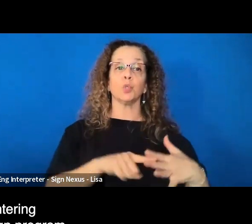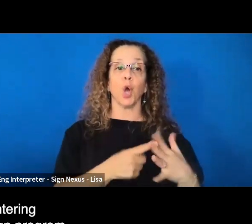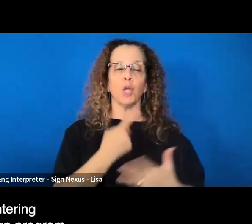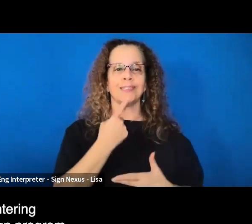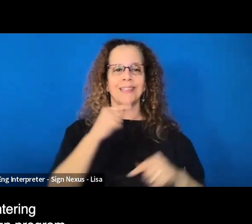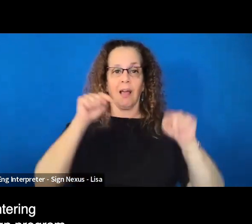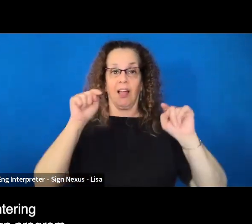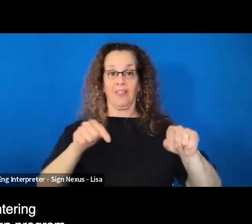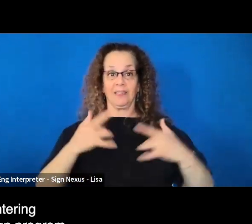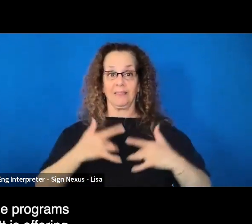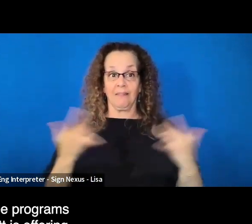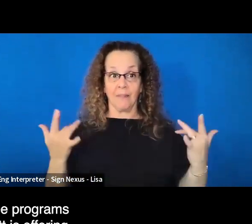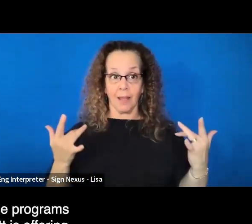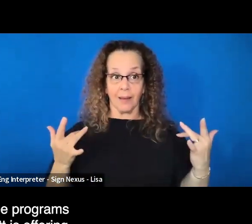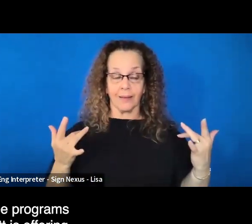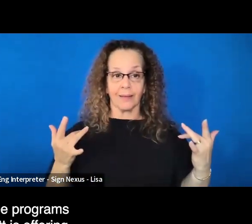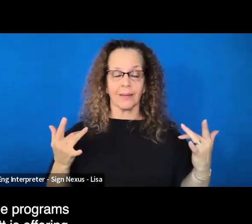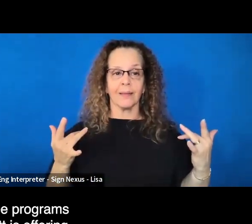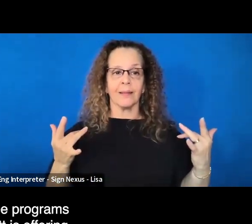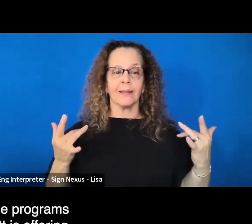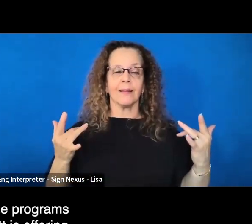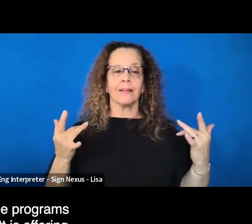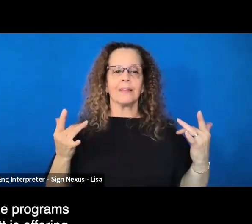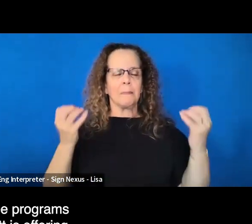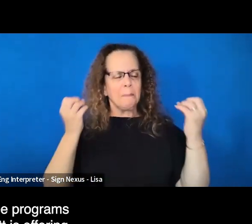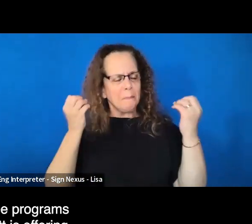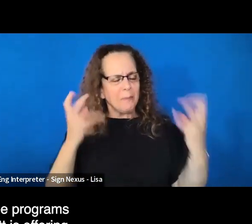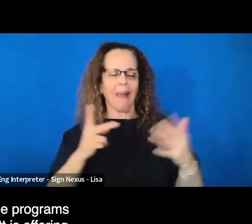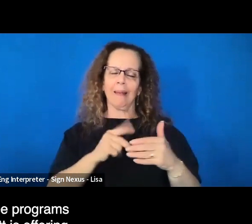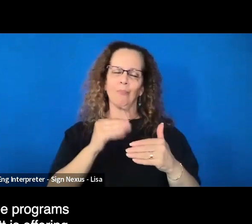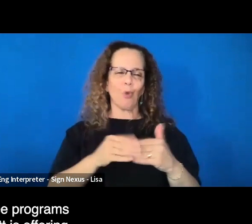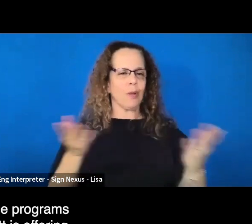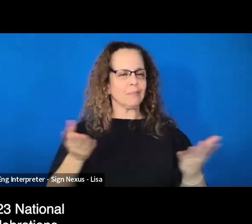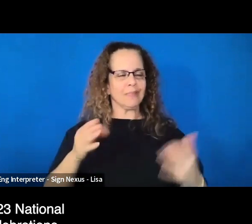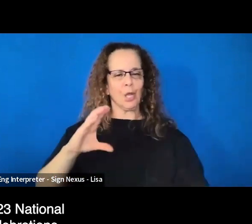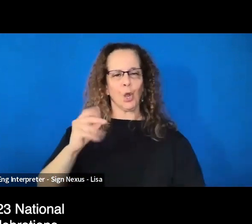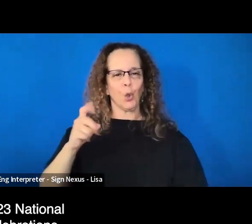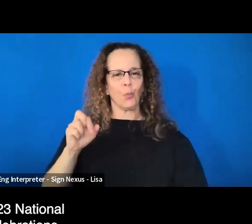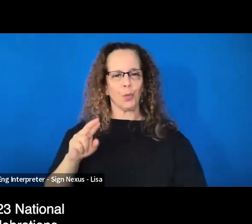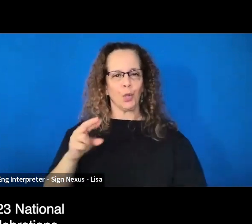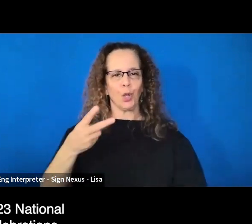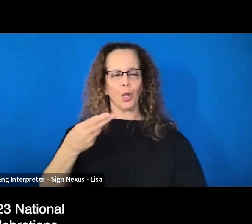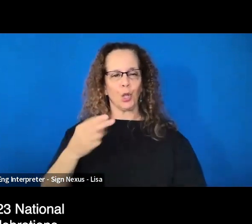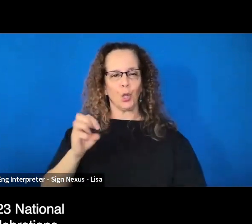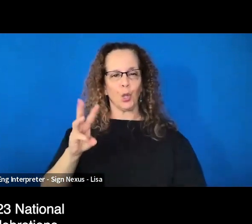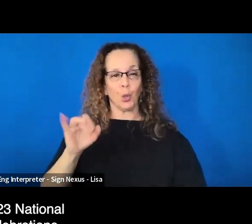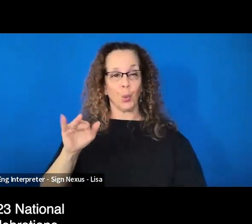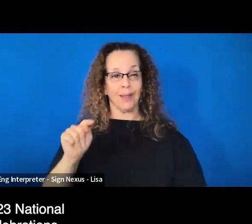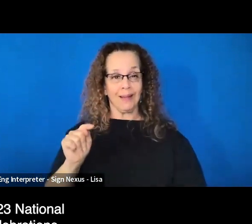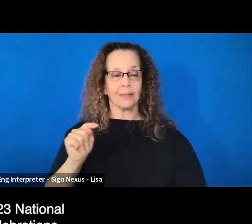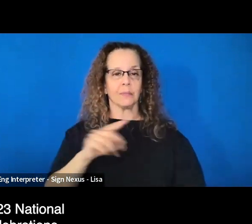in Design program is one of many free programs that Cooper Hewitt is offering as part of our 2023